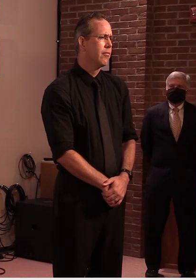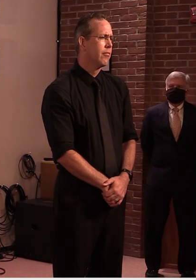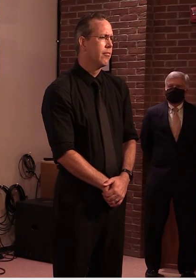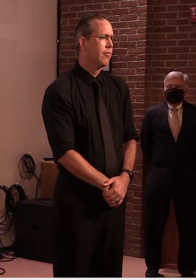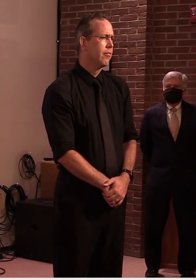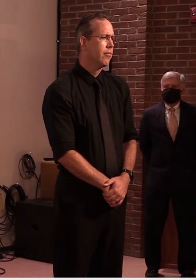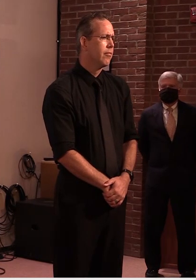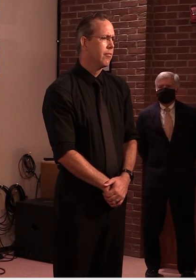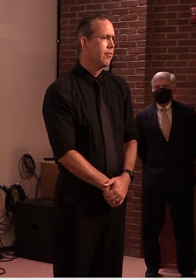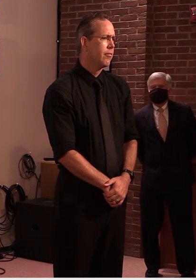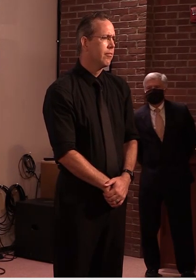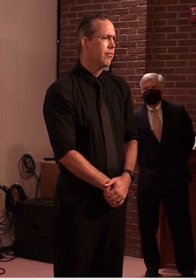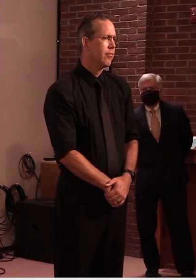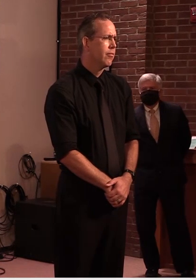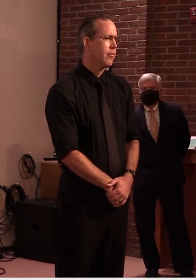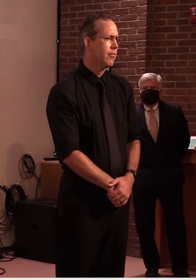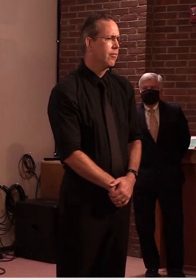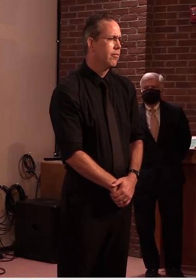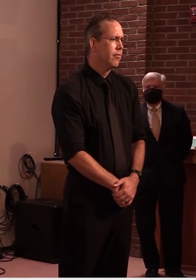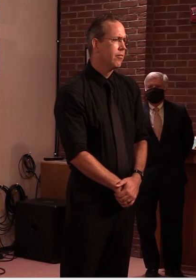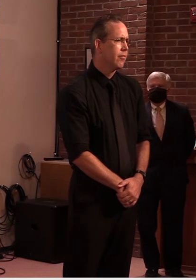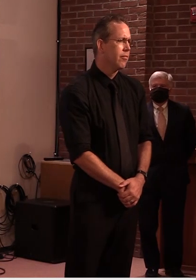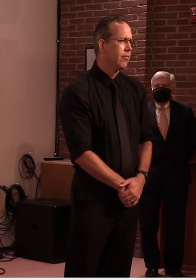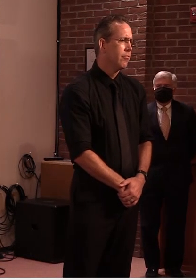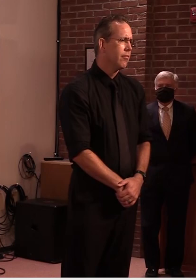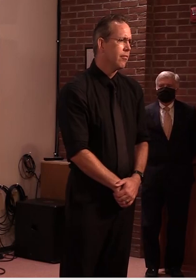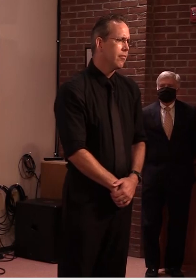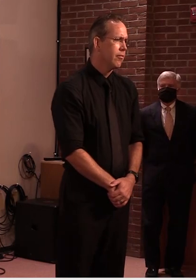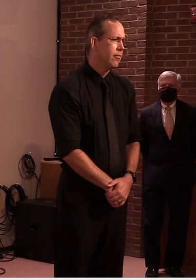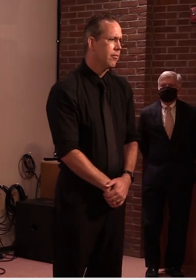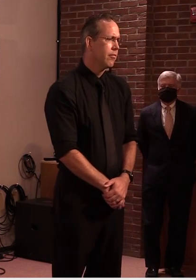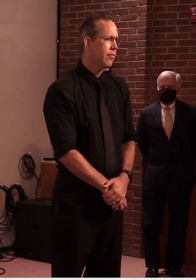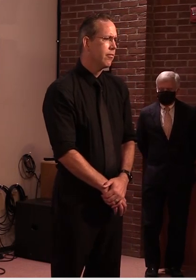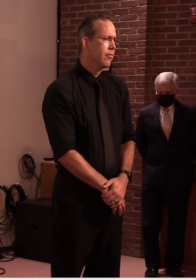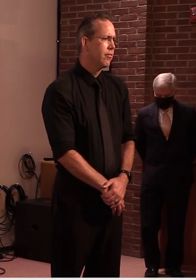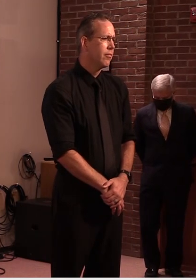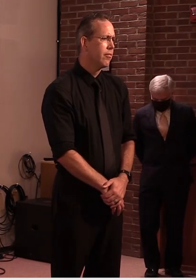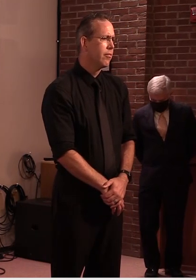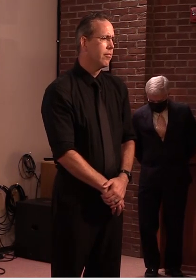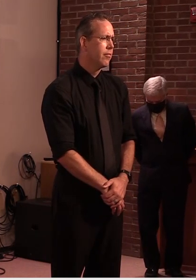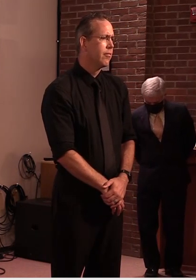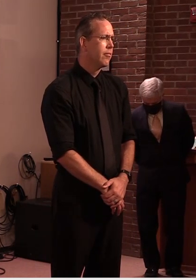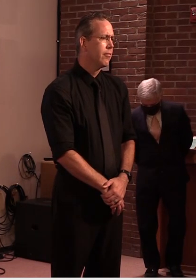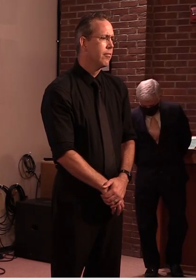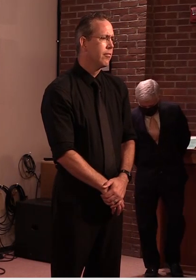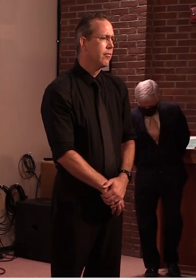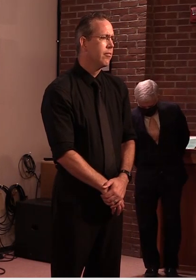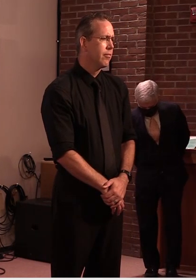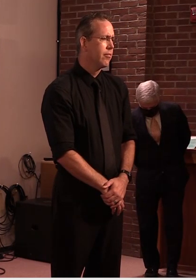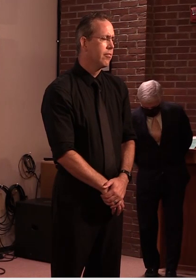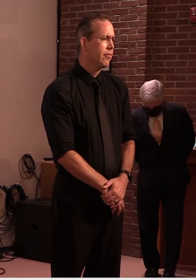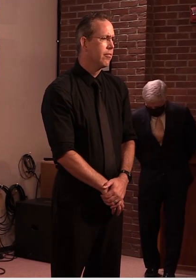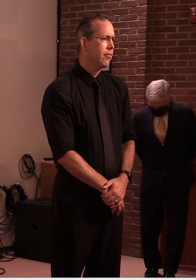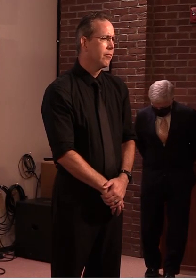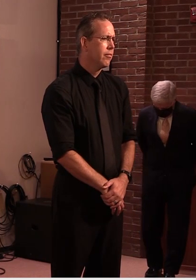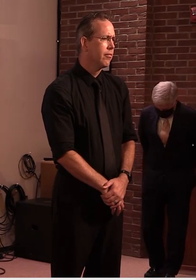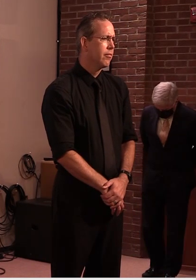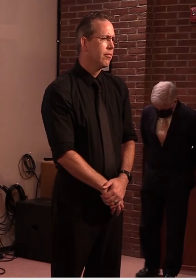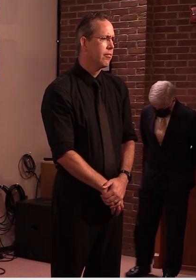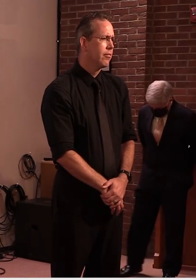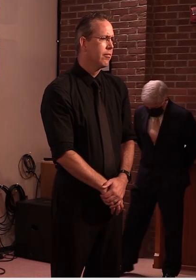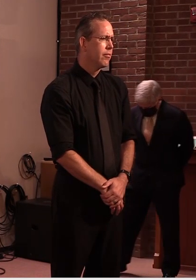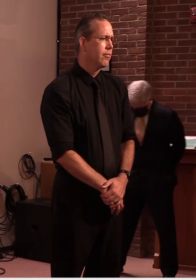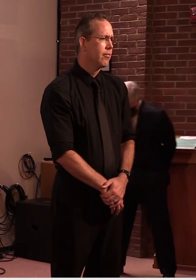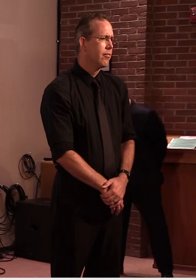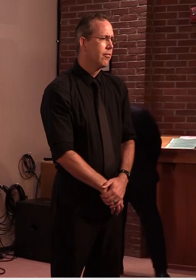be allowed into new york if it was calculated on a county basis and not a state basis i'm wondering what some of your thoughts